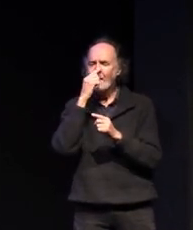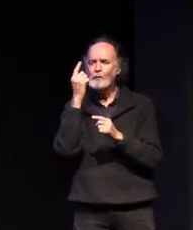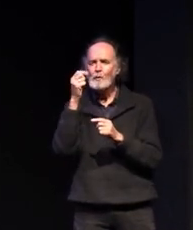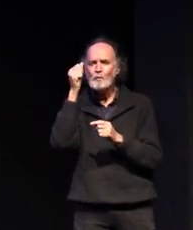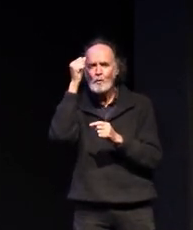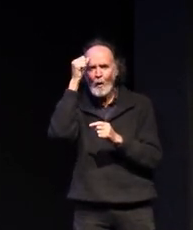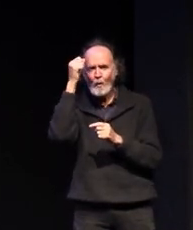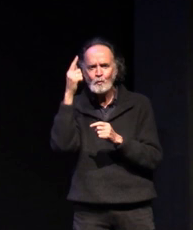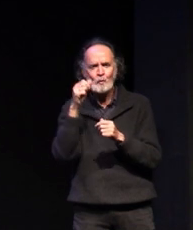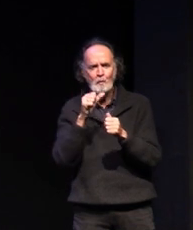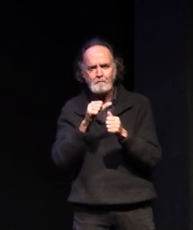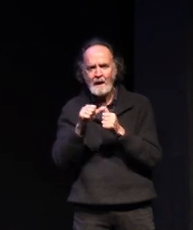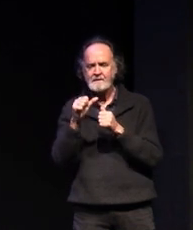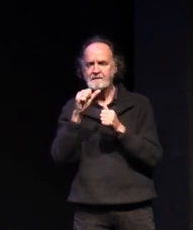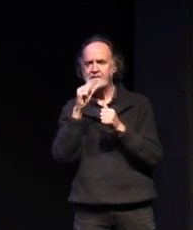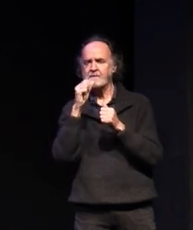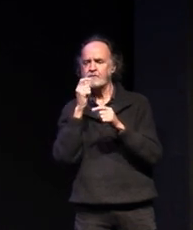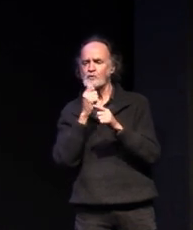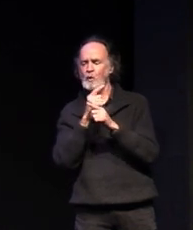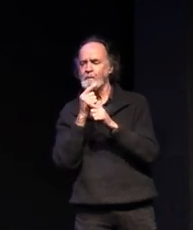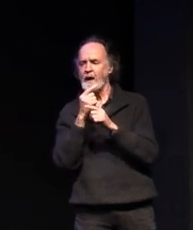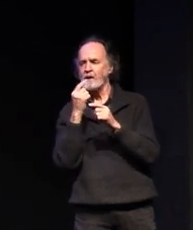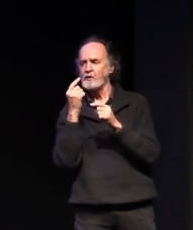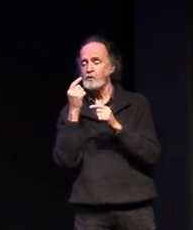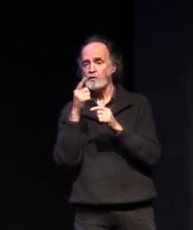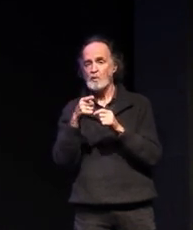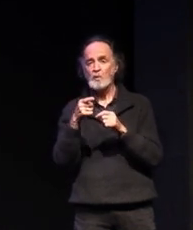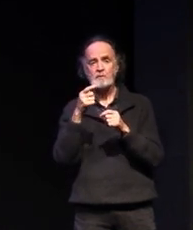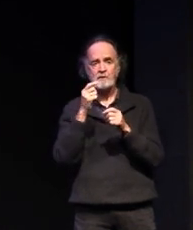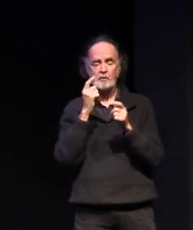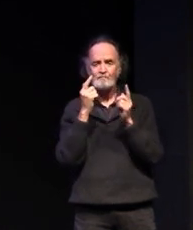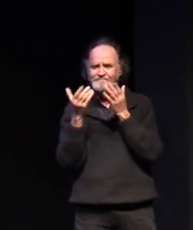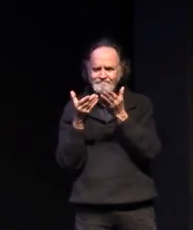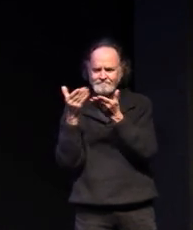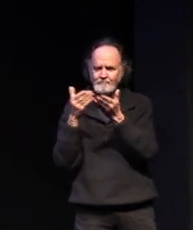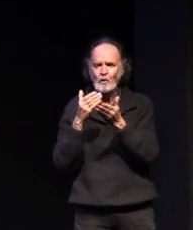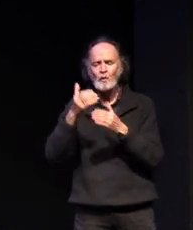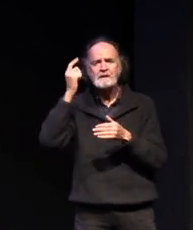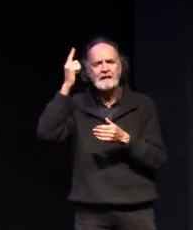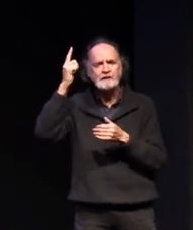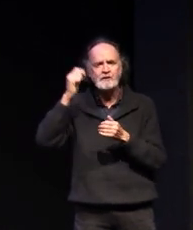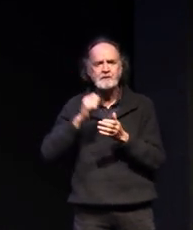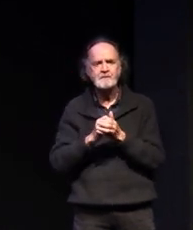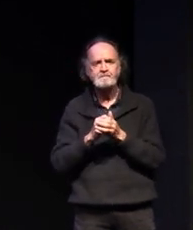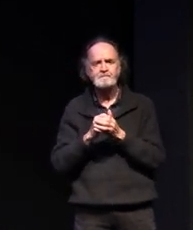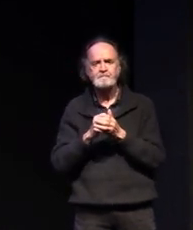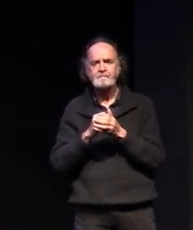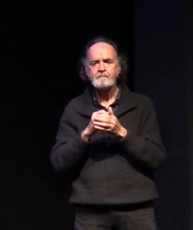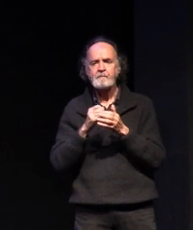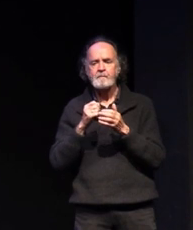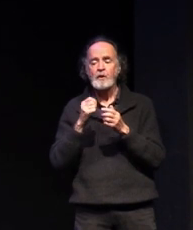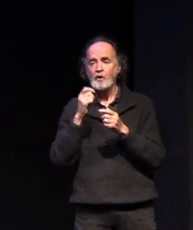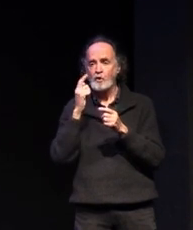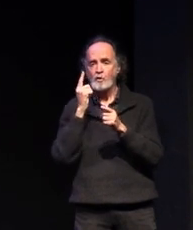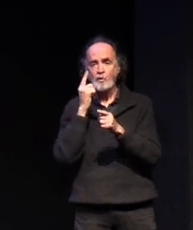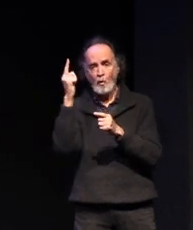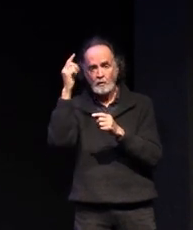in terms of classroom and learning so your current teachers the people that you brought here tonight